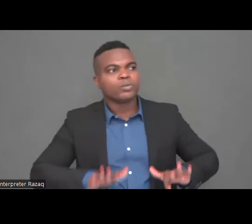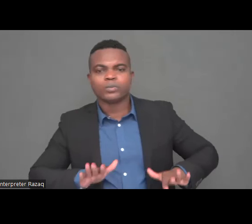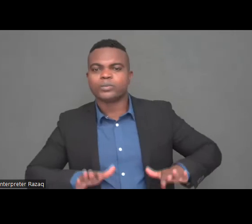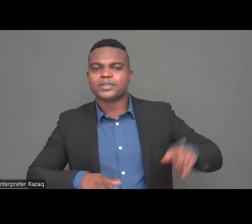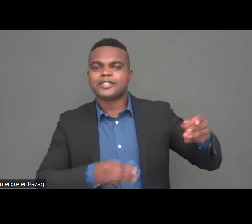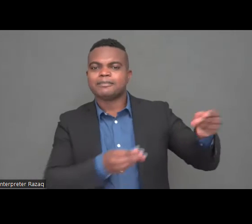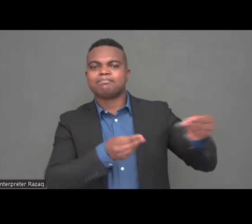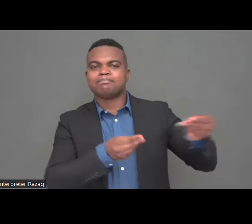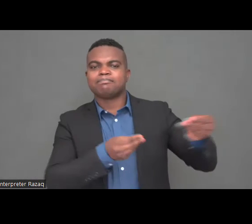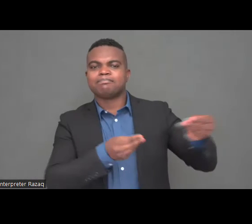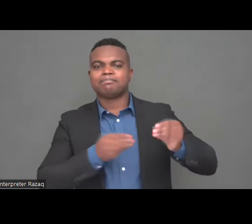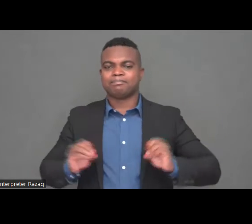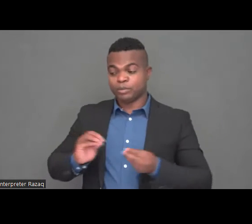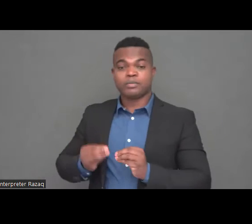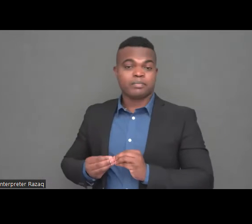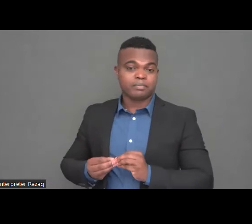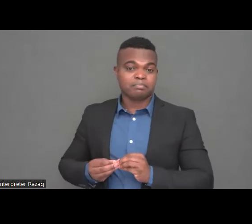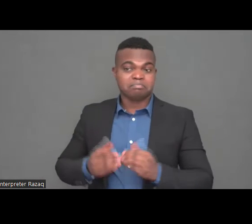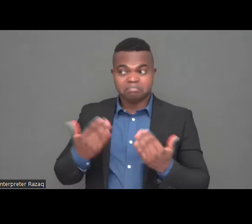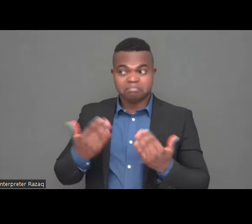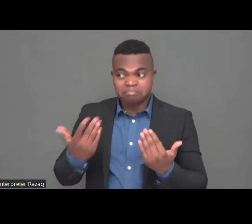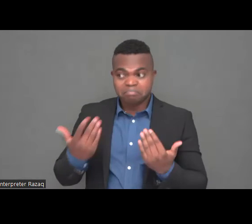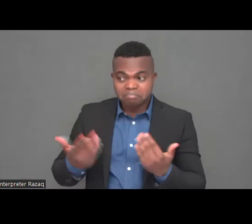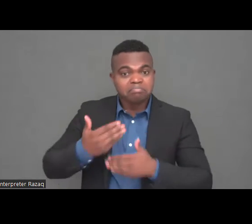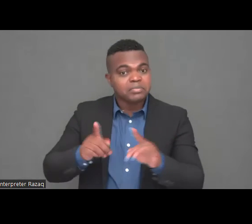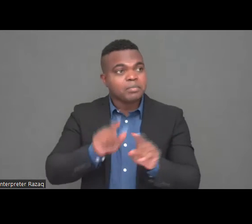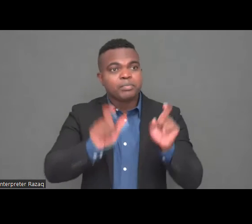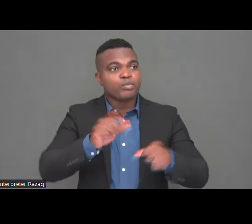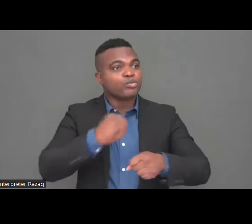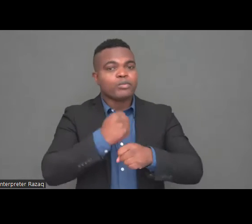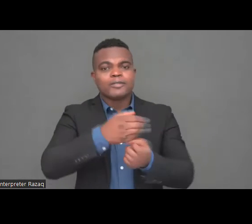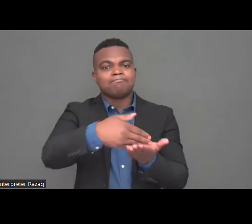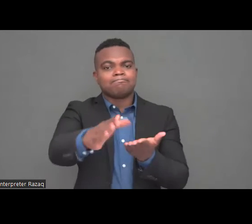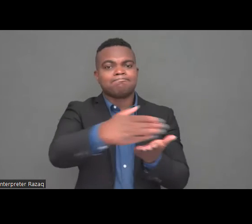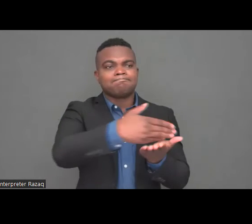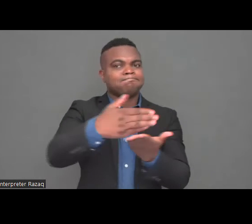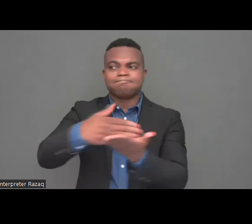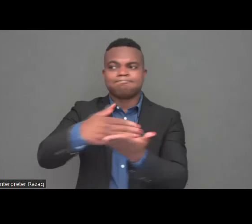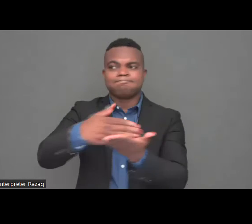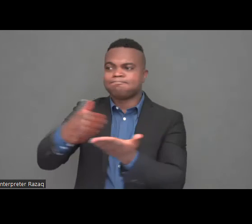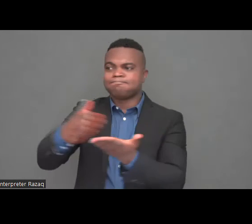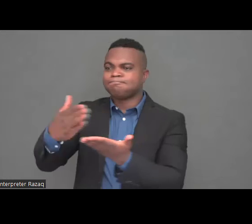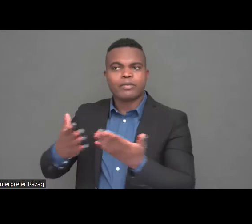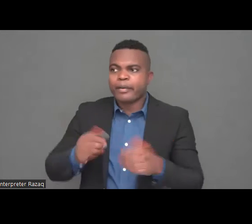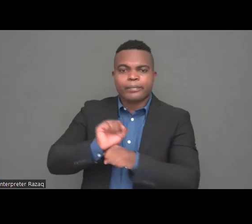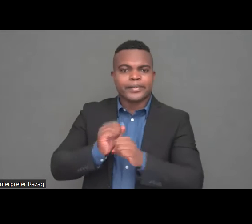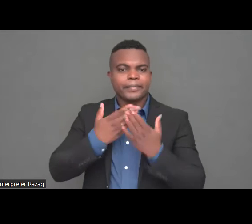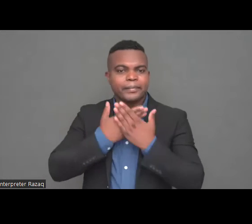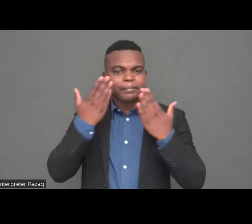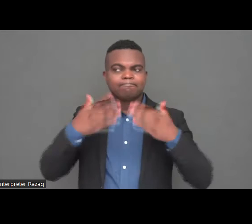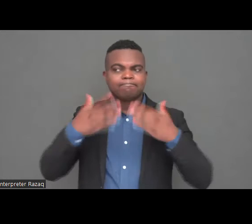and who have their job, they lost their job and they lost their earnings.